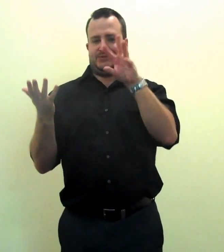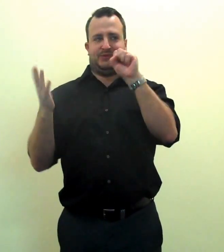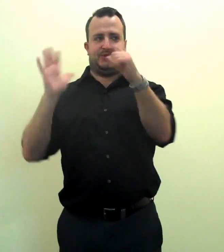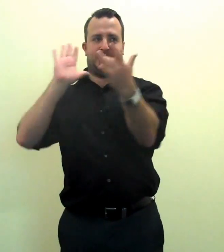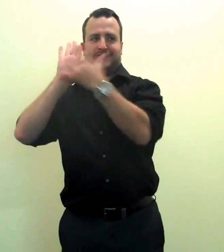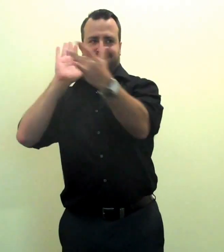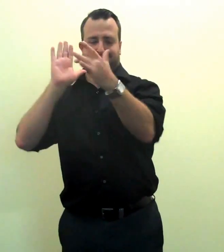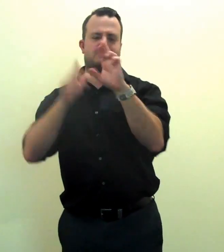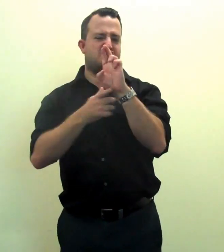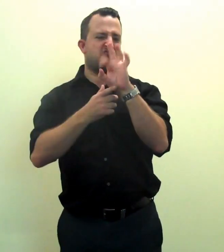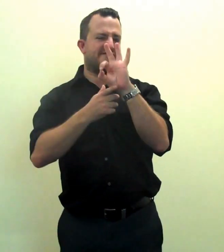in your E-News email.